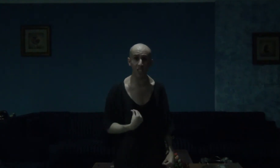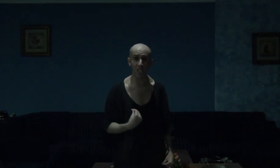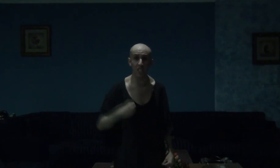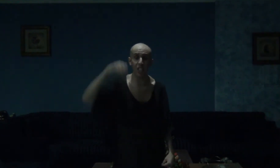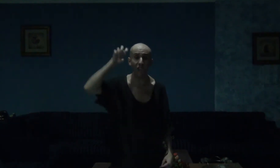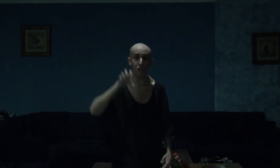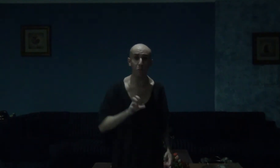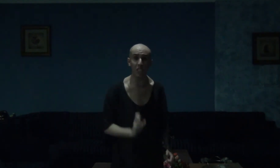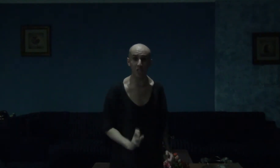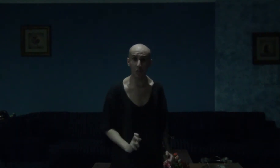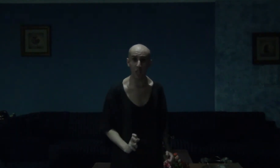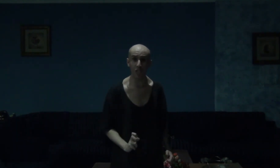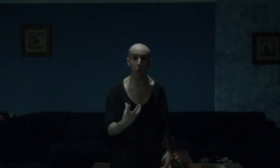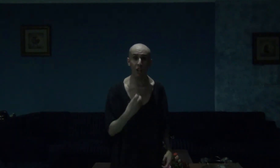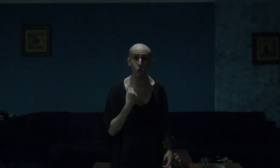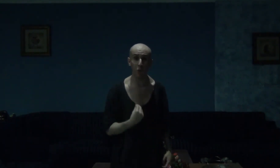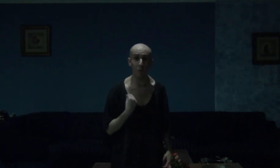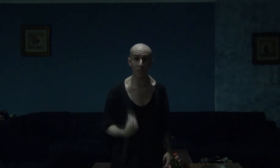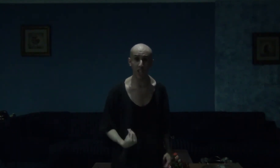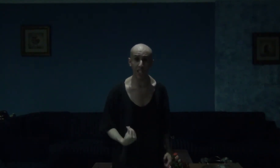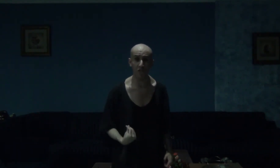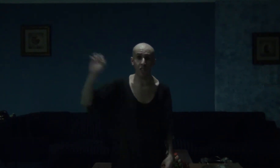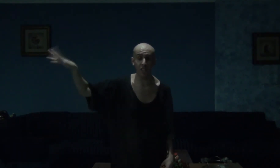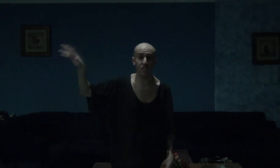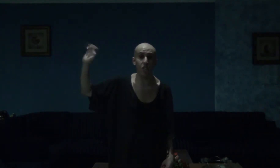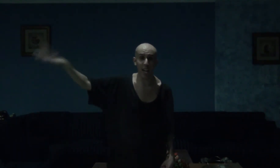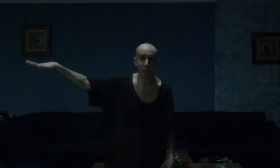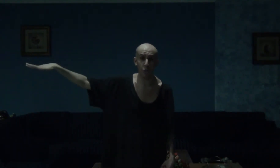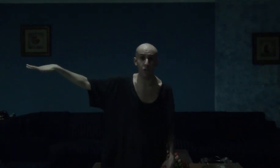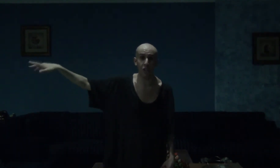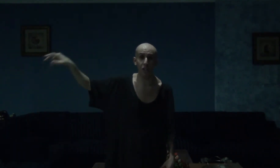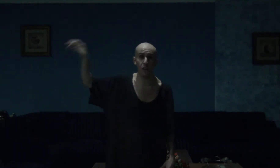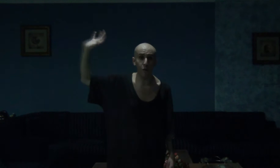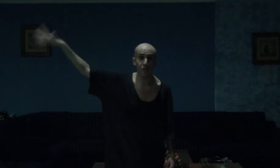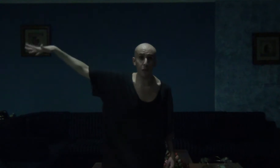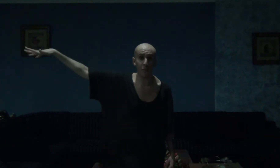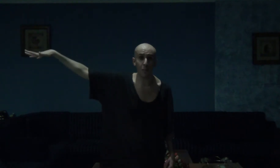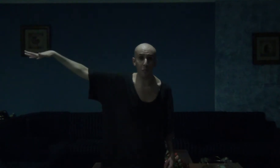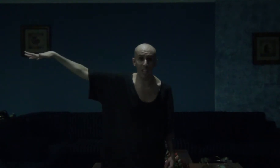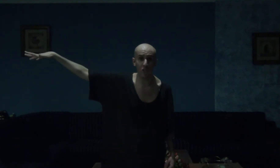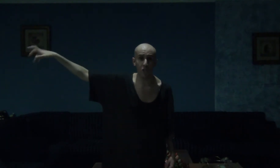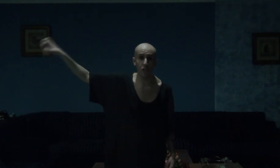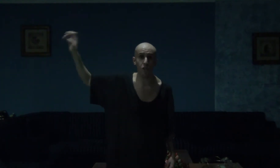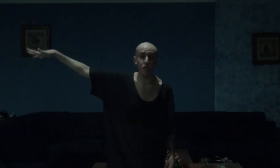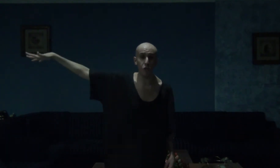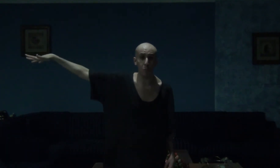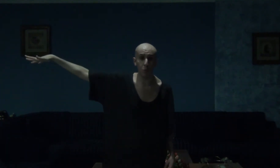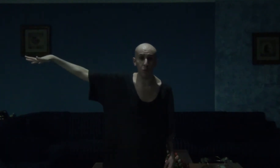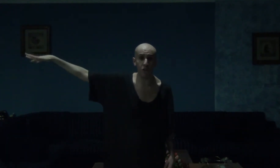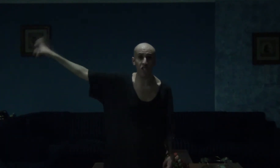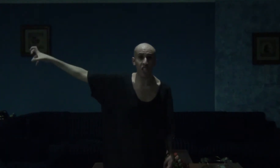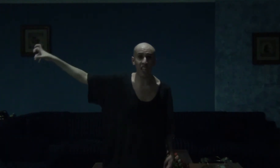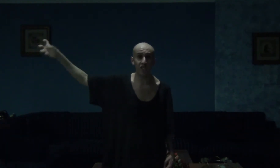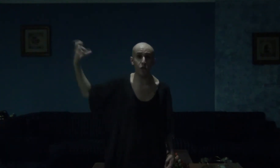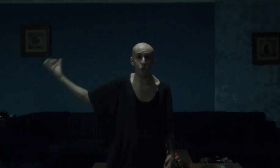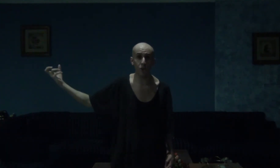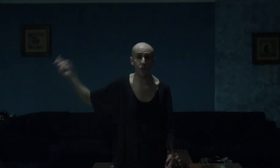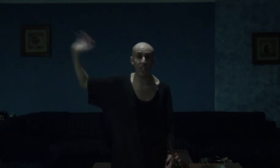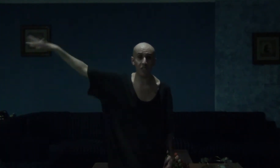seen in this miniseries, while Dramatize tells the actual tale of Gypsy Blanchard and the abuse she had endured at the